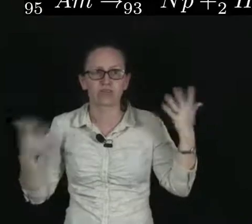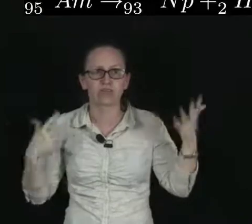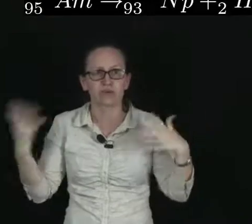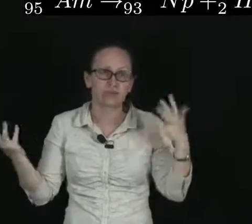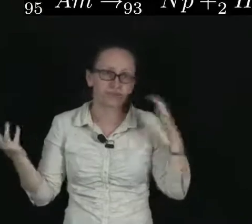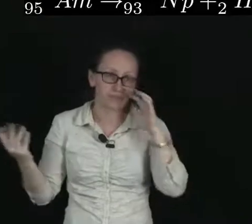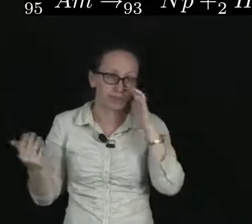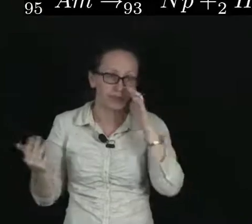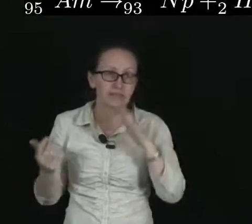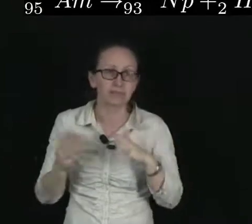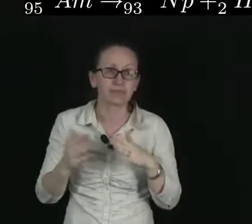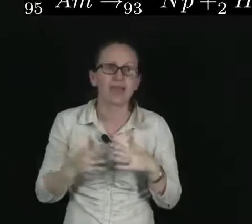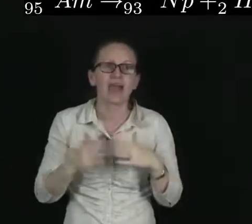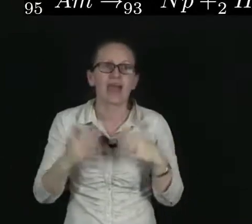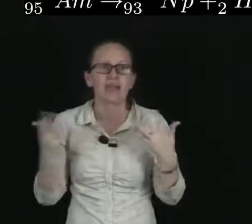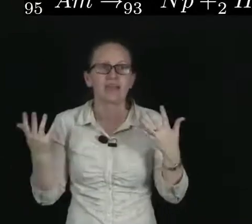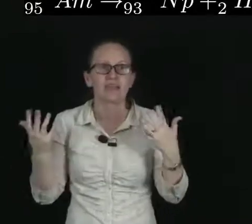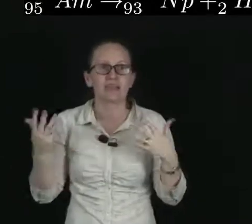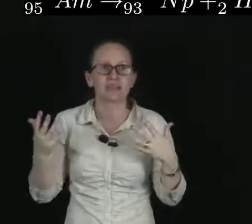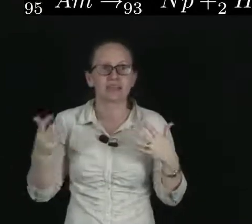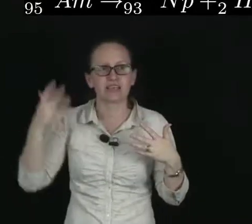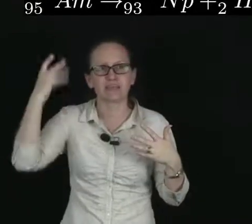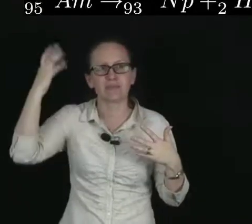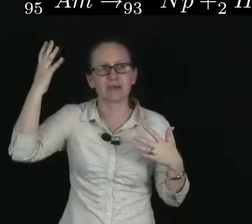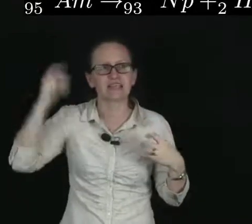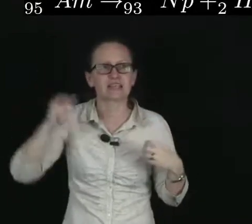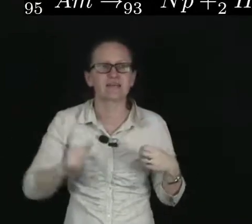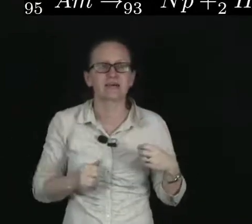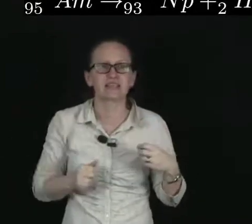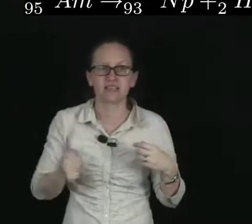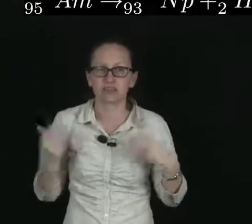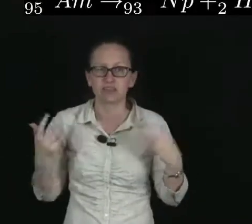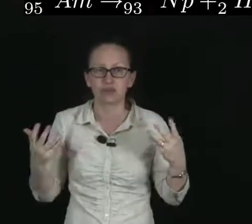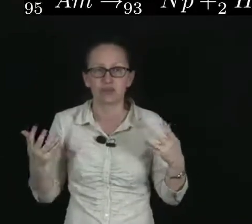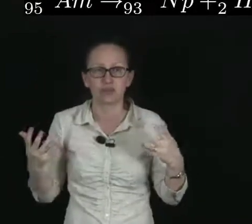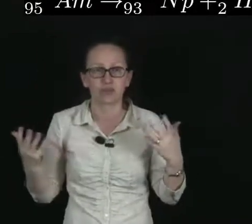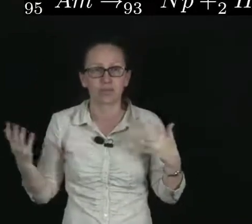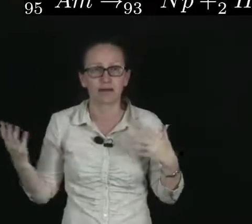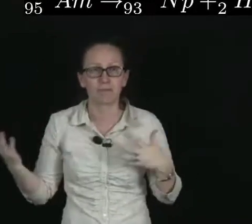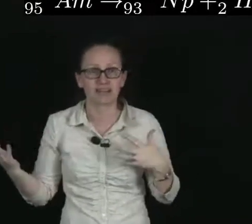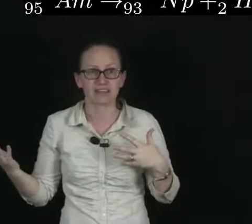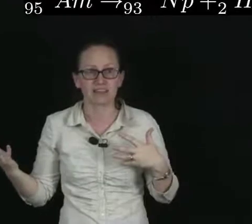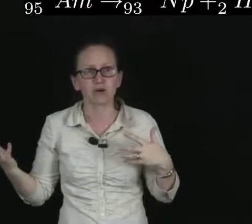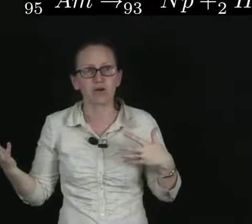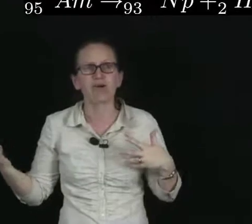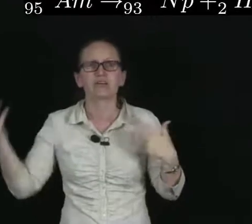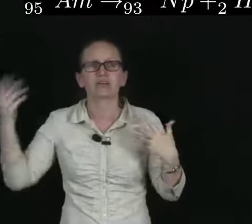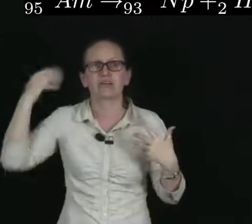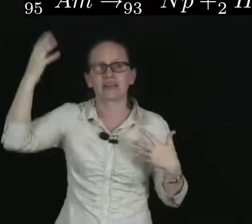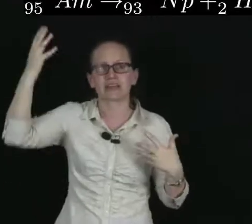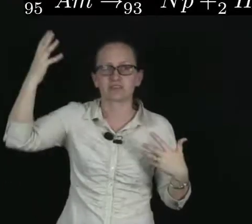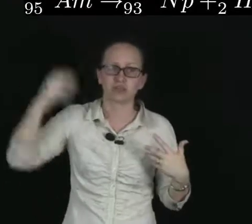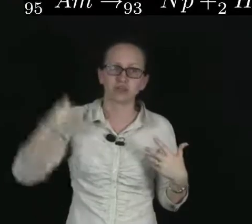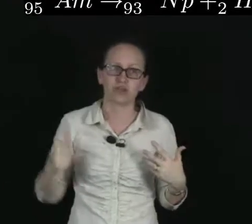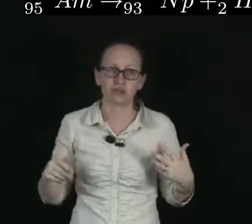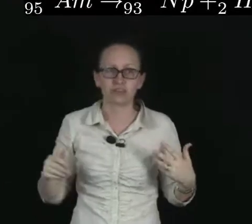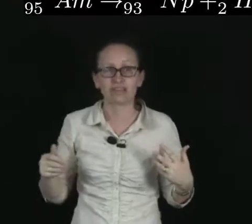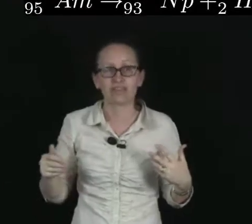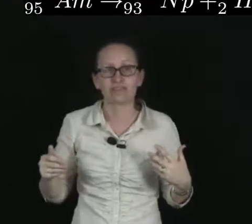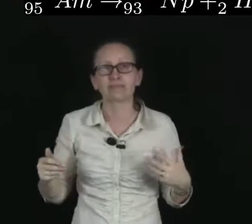for neptunium, and then you can see that the mass number needs to be 241-4, so that gives us 237.